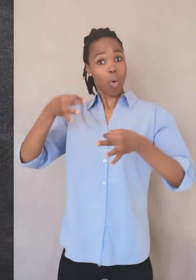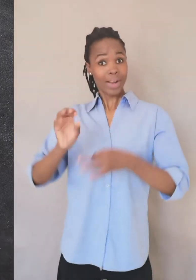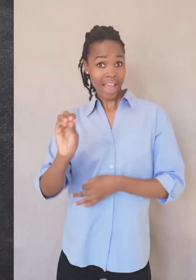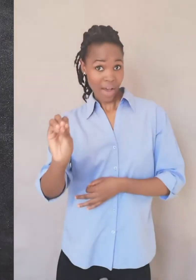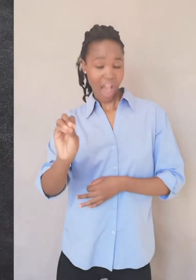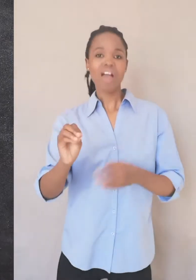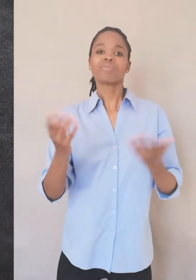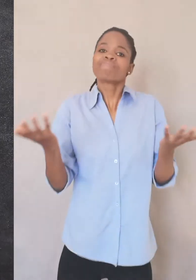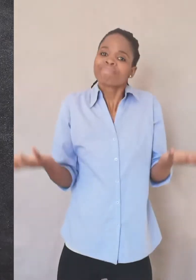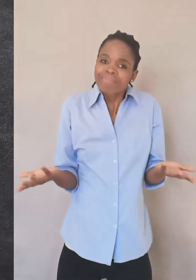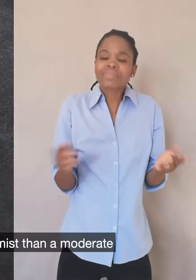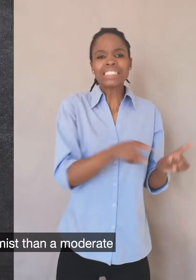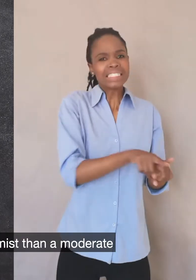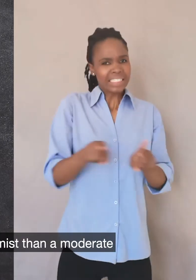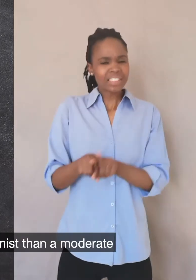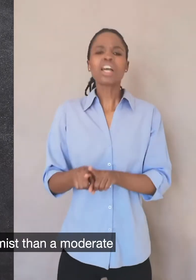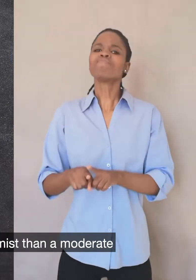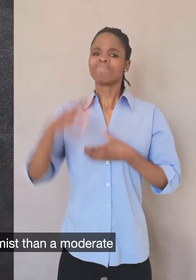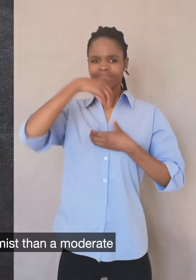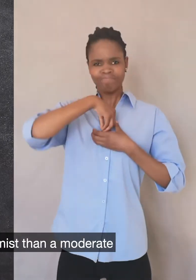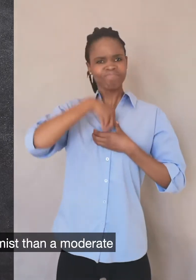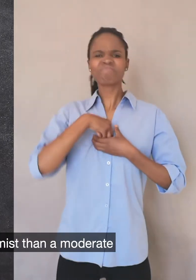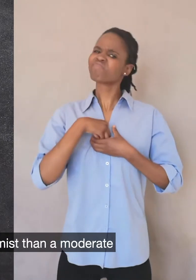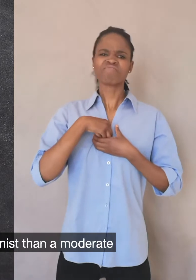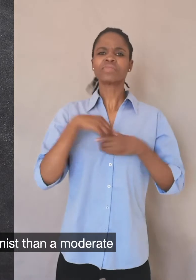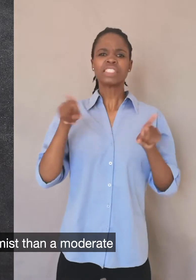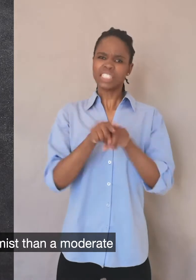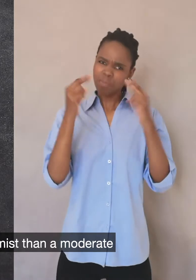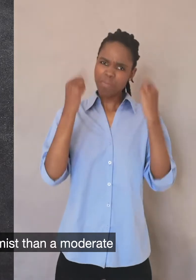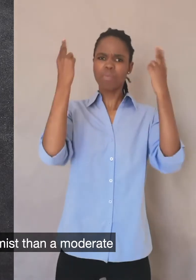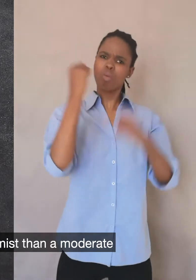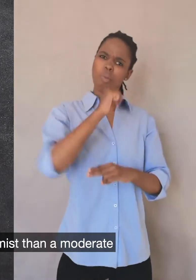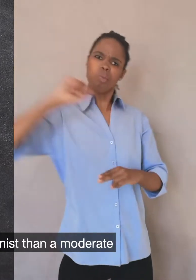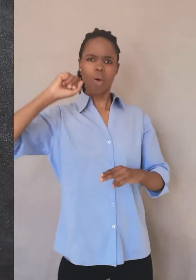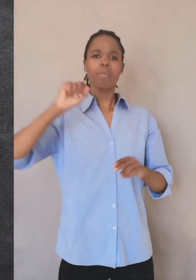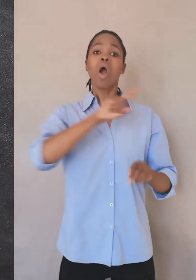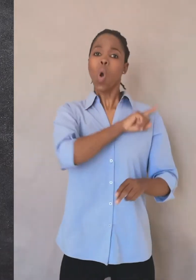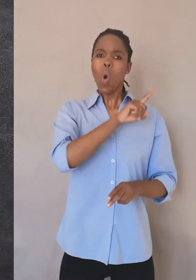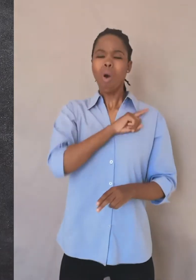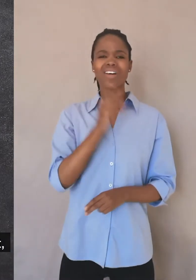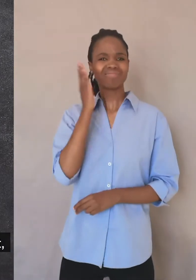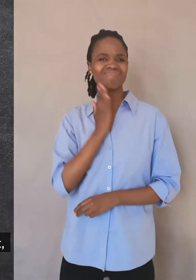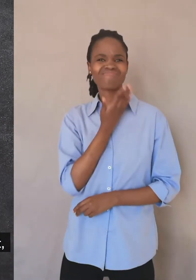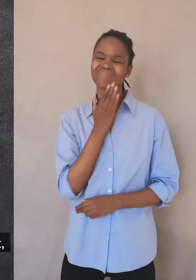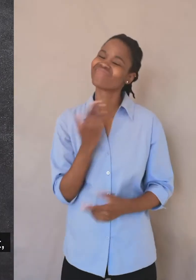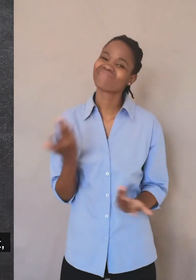And, you know, he said he'd rather have an extremist than a moderate. Because inwardly defiant,